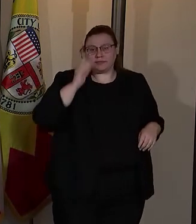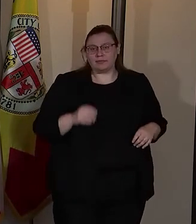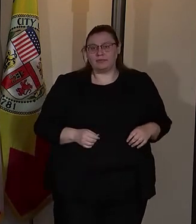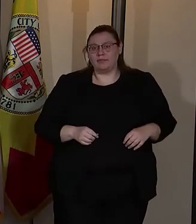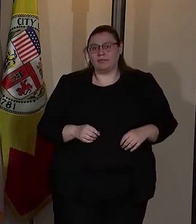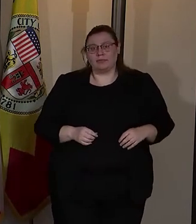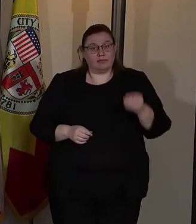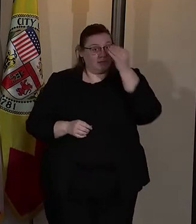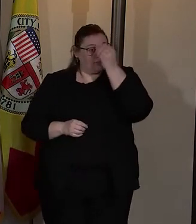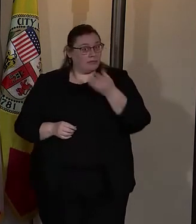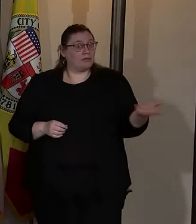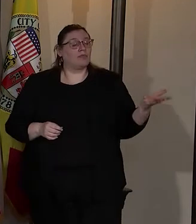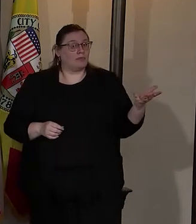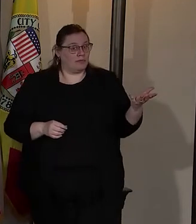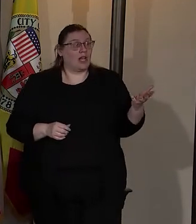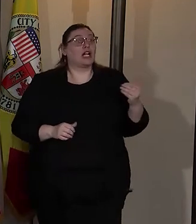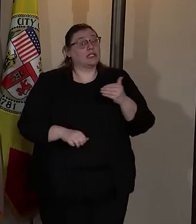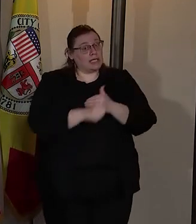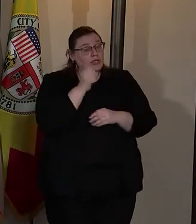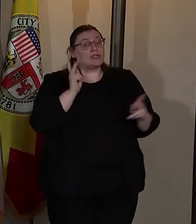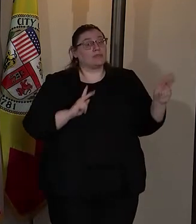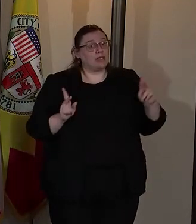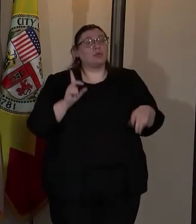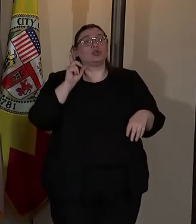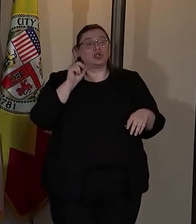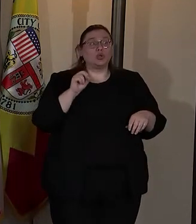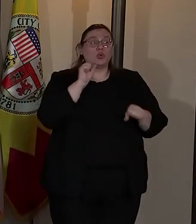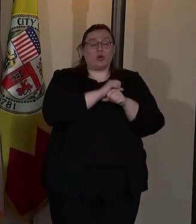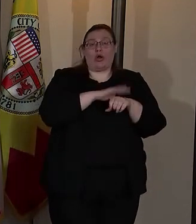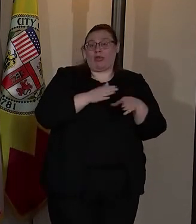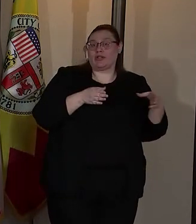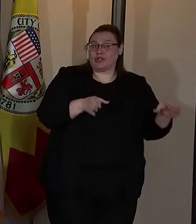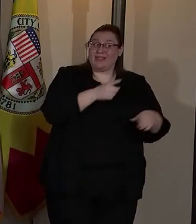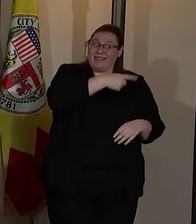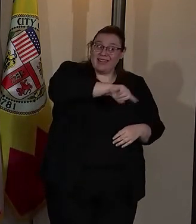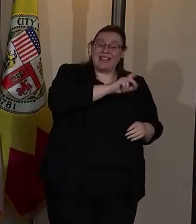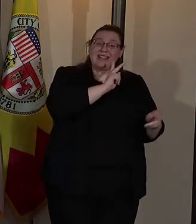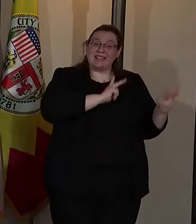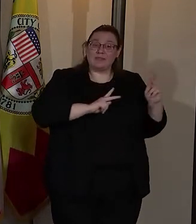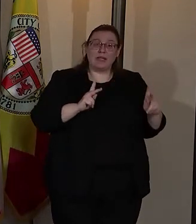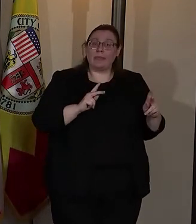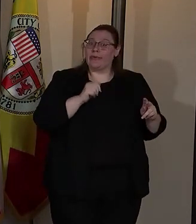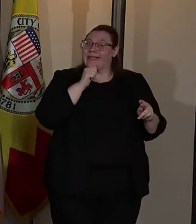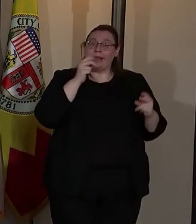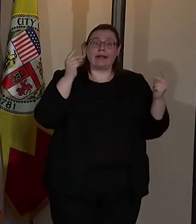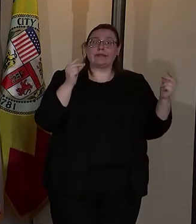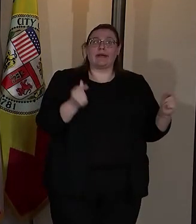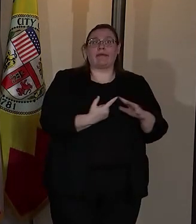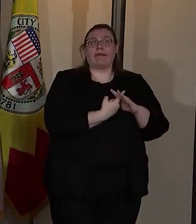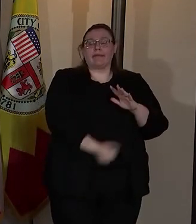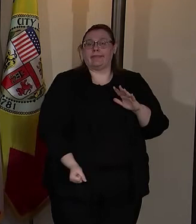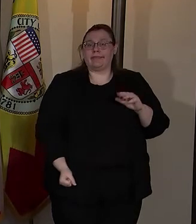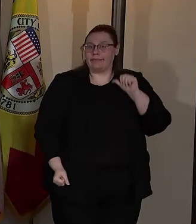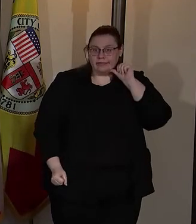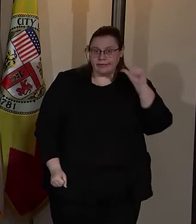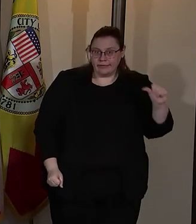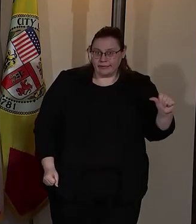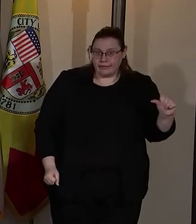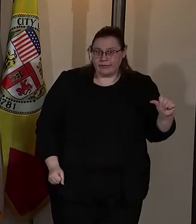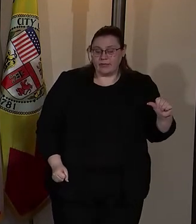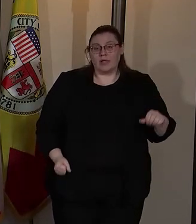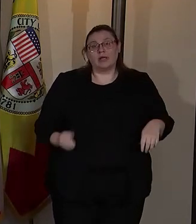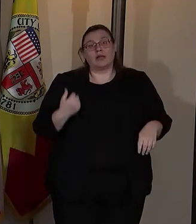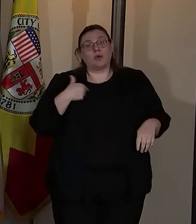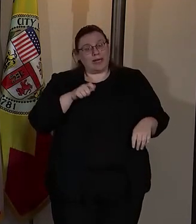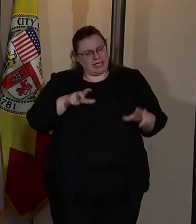Let it be known that there are dangerous people operating on our streets. These people have not suddenly gone away. Yes, we need